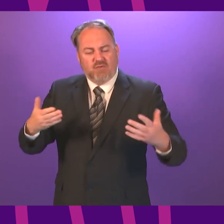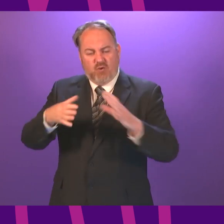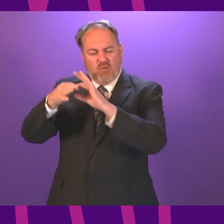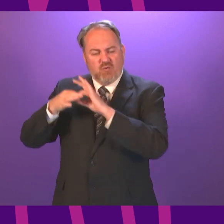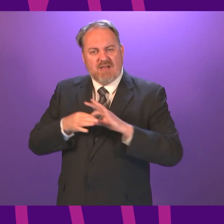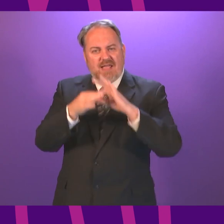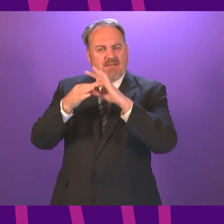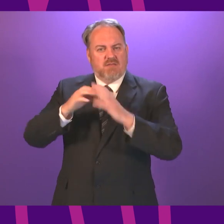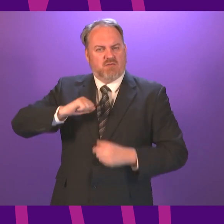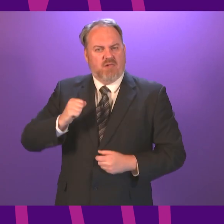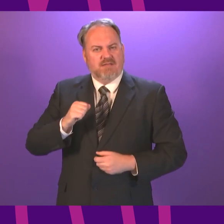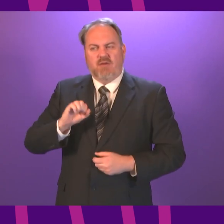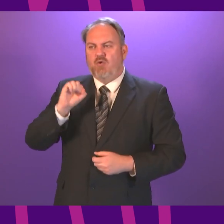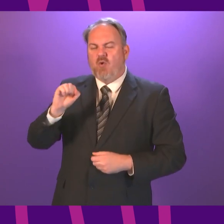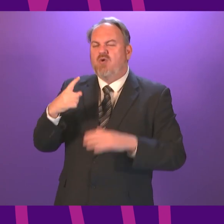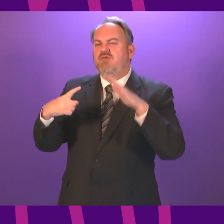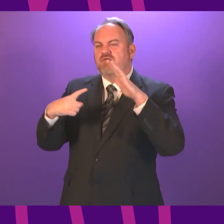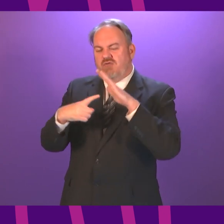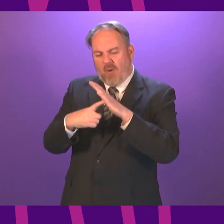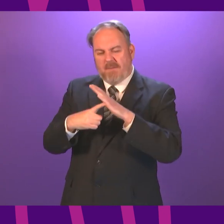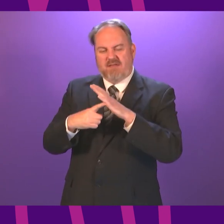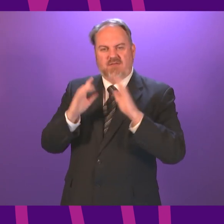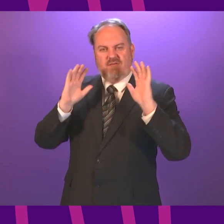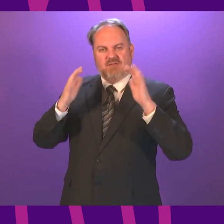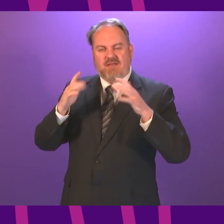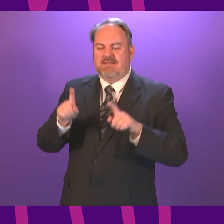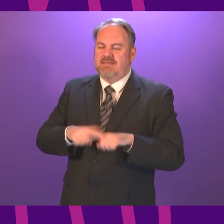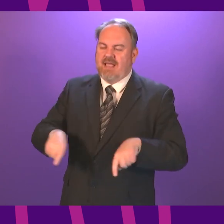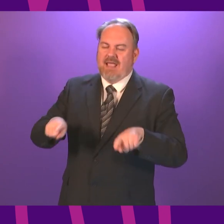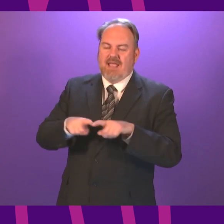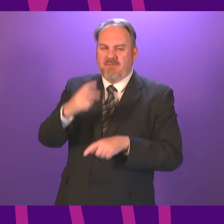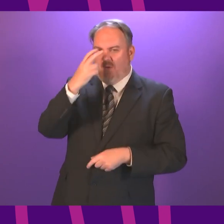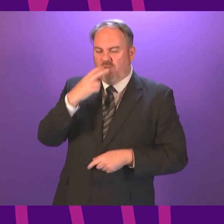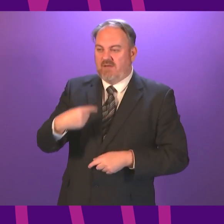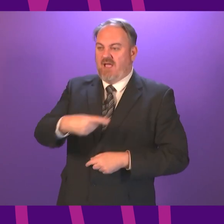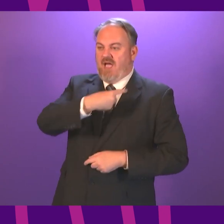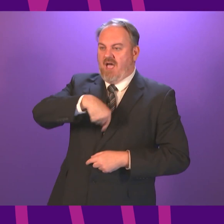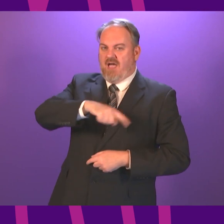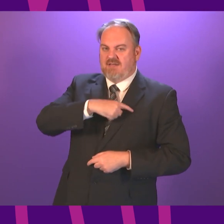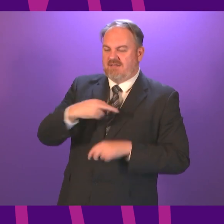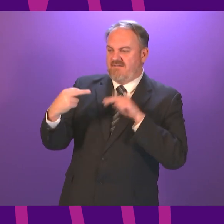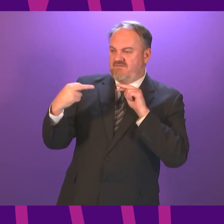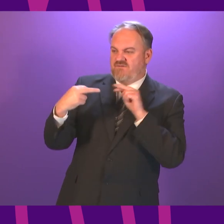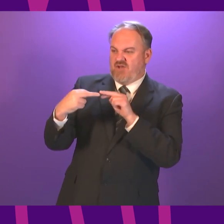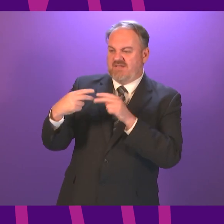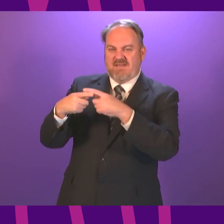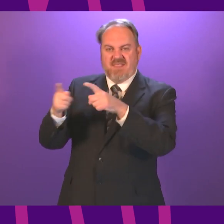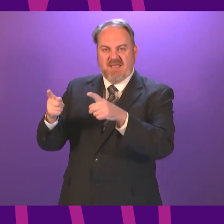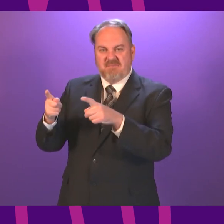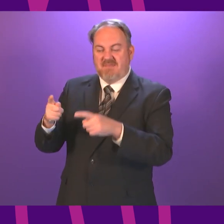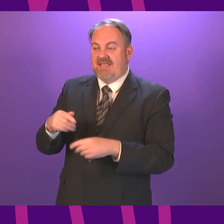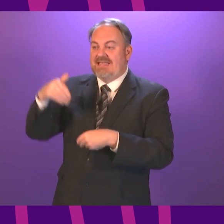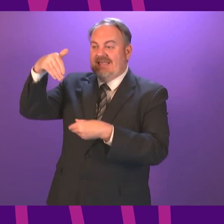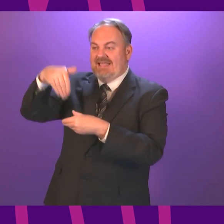of the SNP's top priority. It sets up the same old us-versus-them choice. The same bitterness, the same division, the same